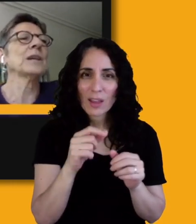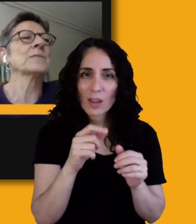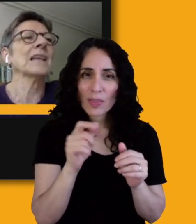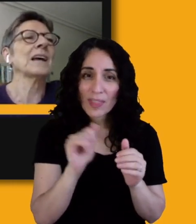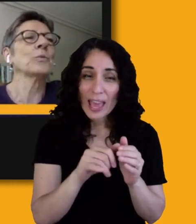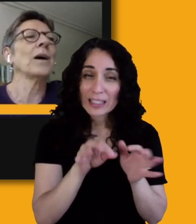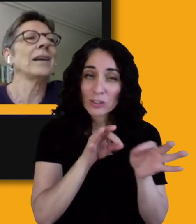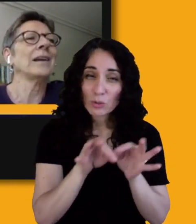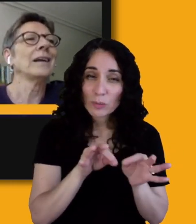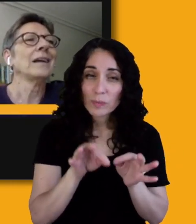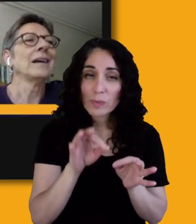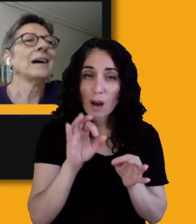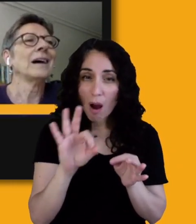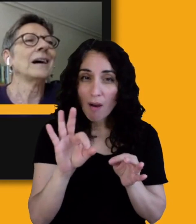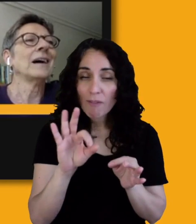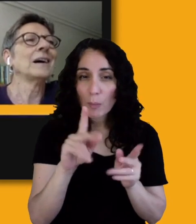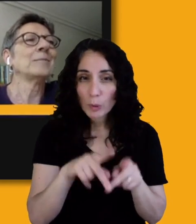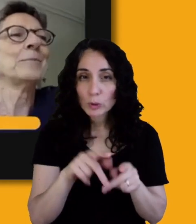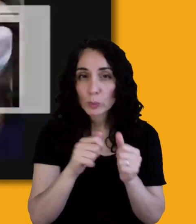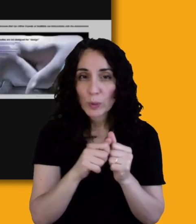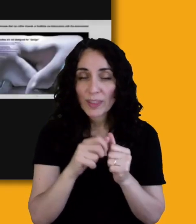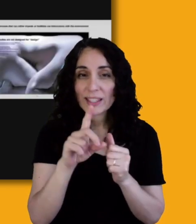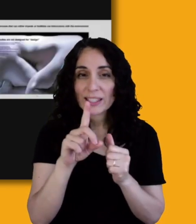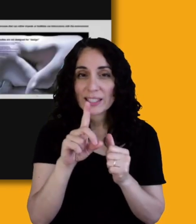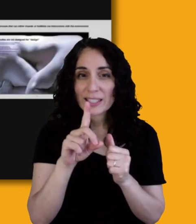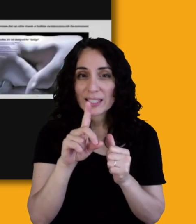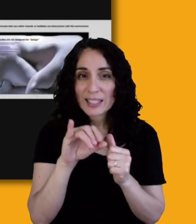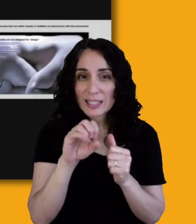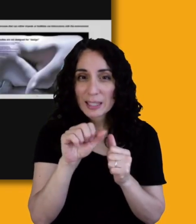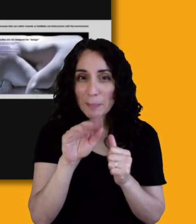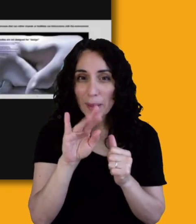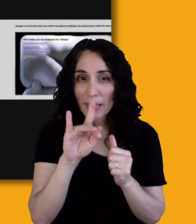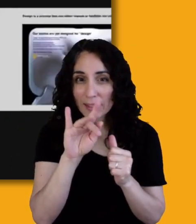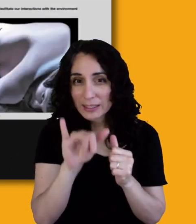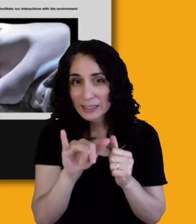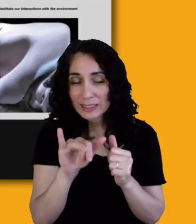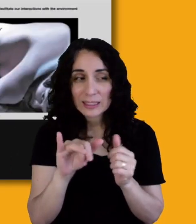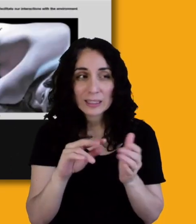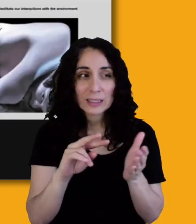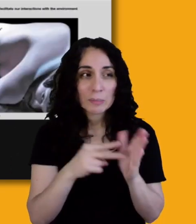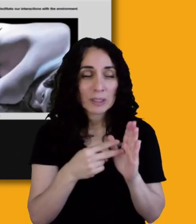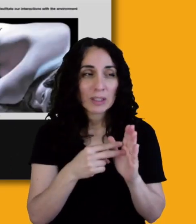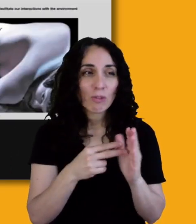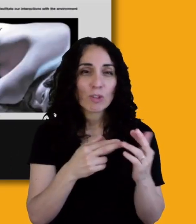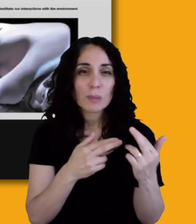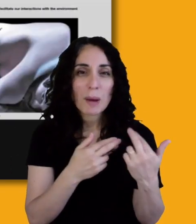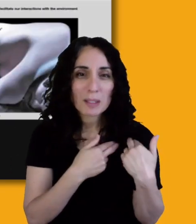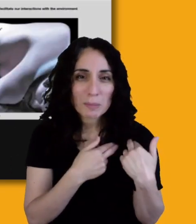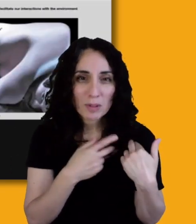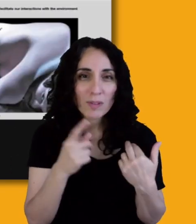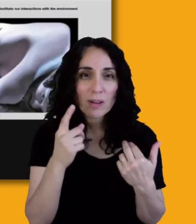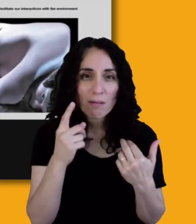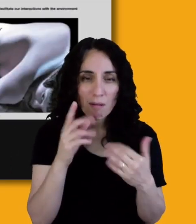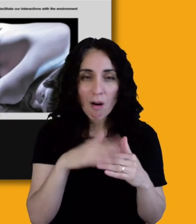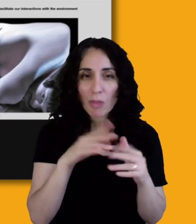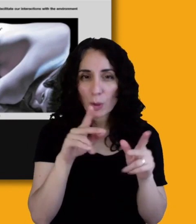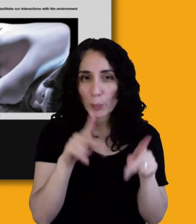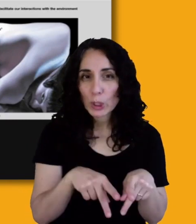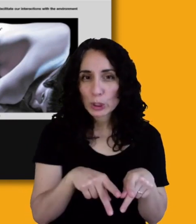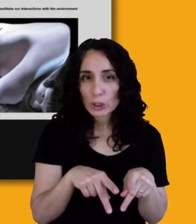slide one, um, it's, it's this image of people have to adapt themselves to the environment.